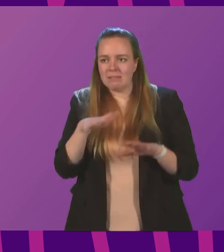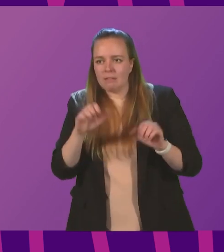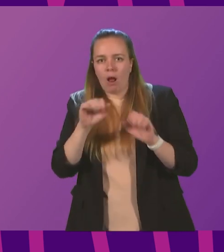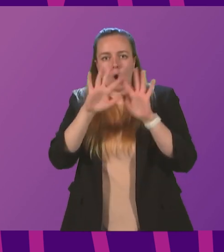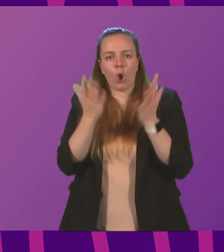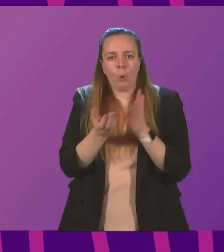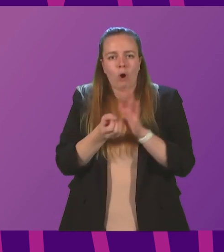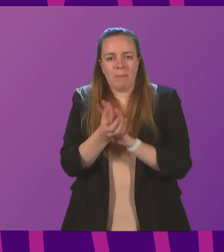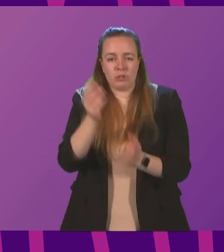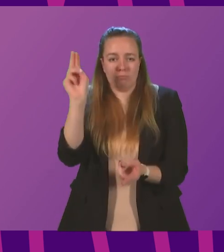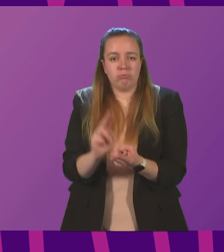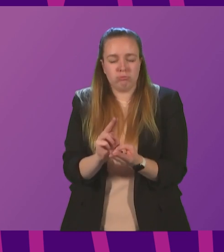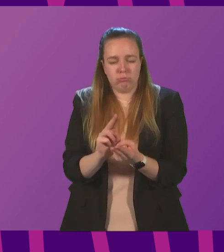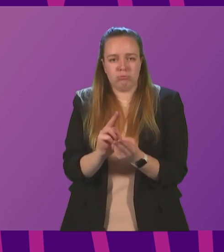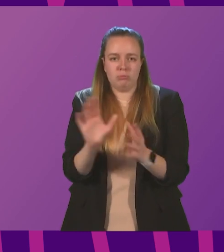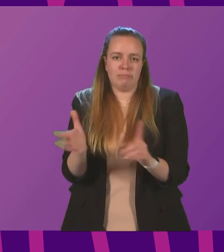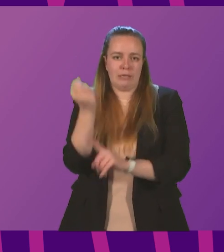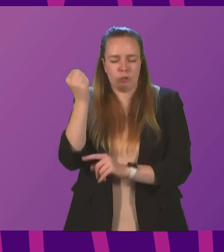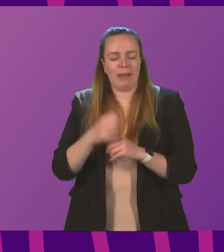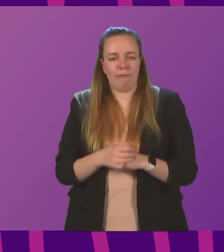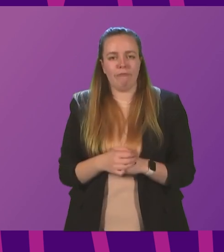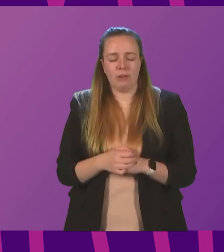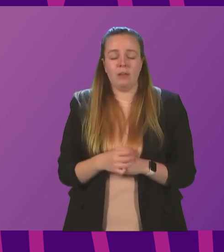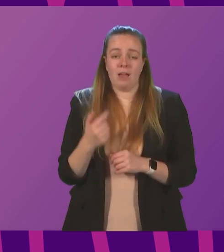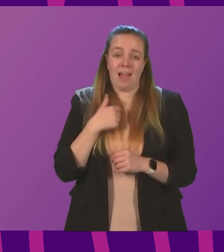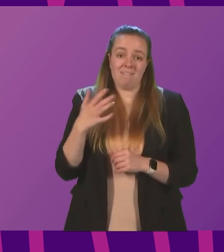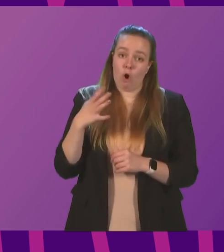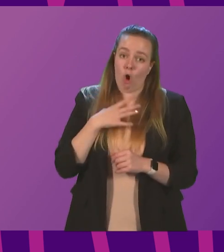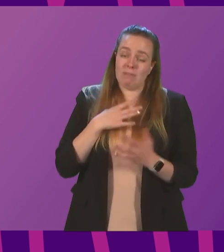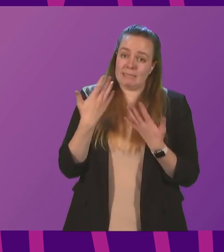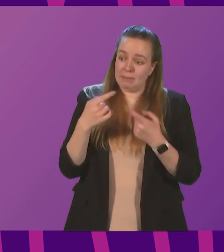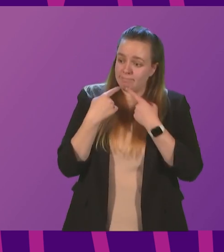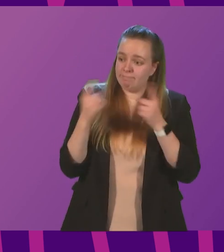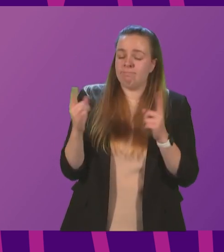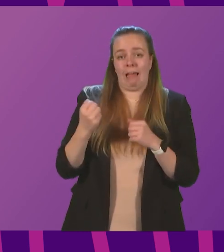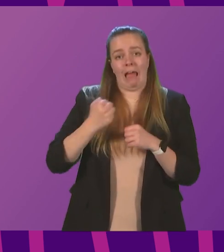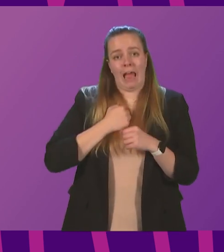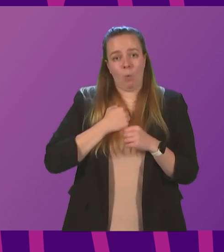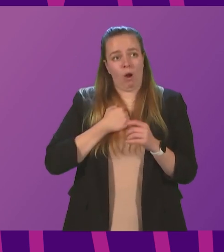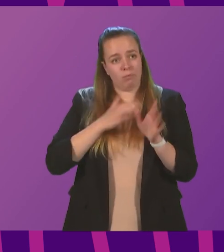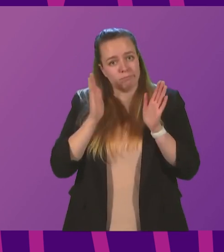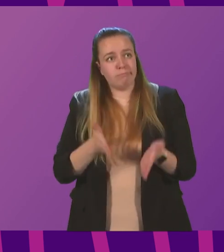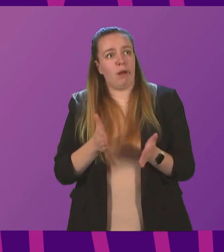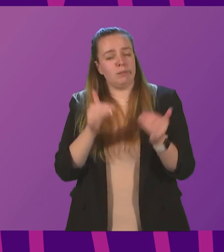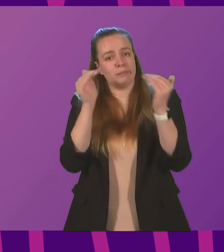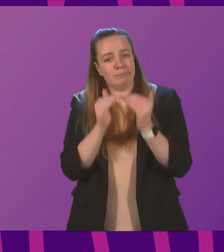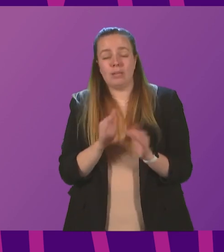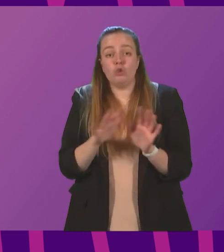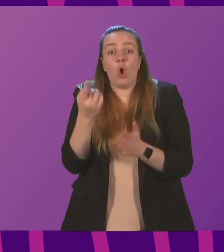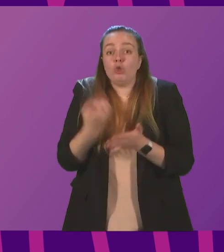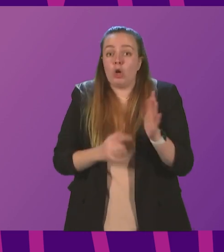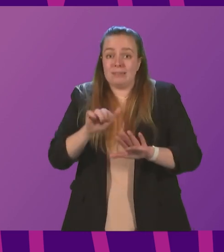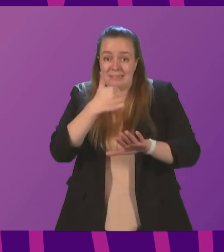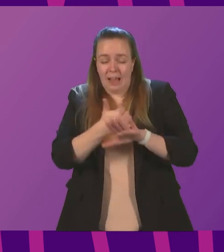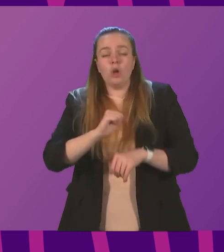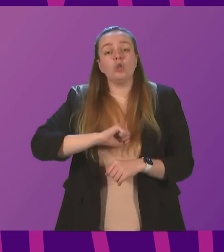fall and meet that. In terms of, I've already been pretty candid, about our obligations to meet our targets, not just set them, Scotland's targets